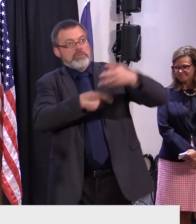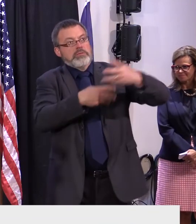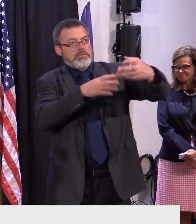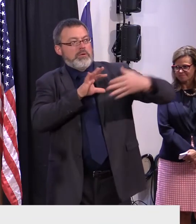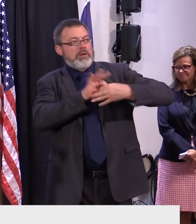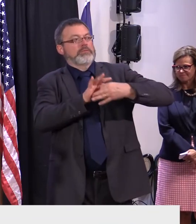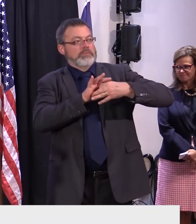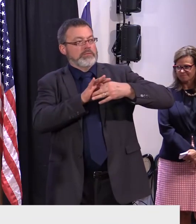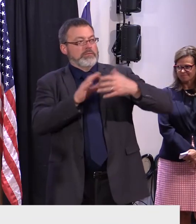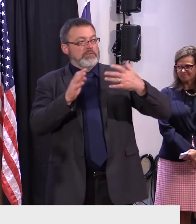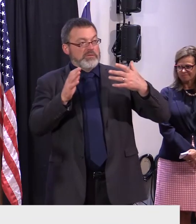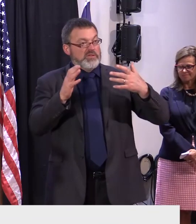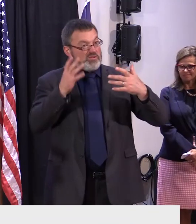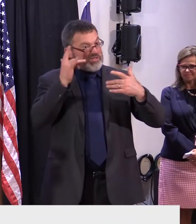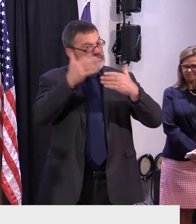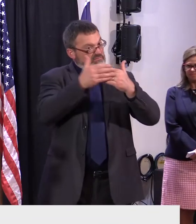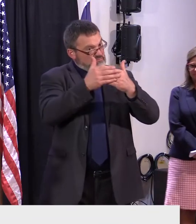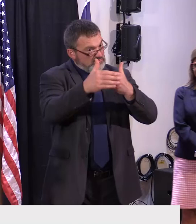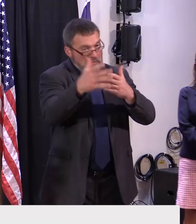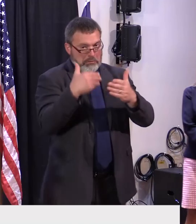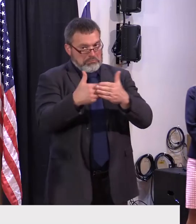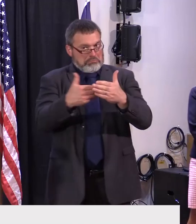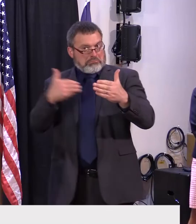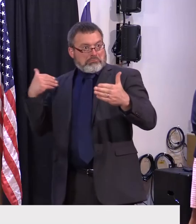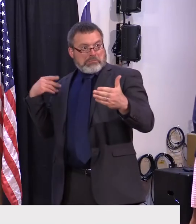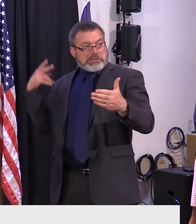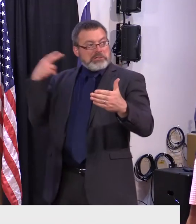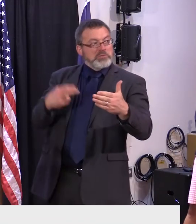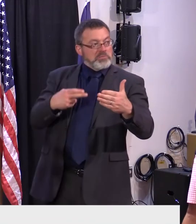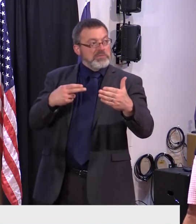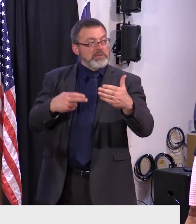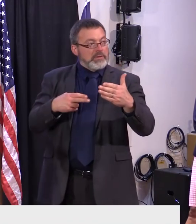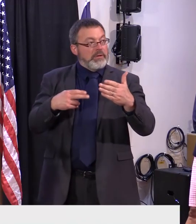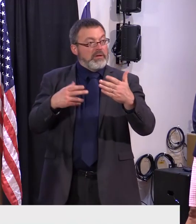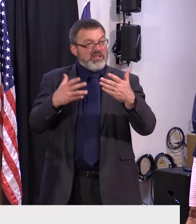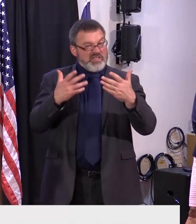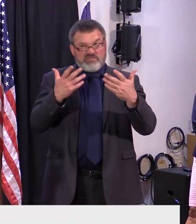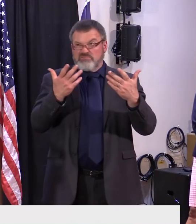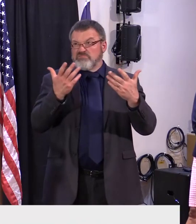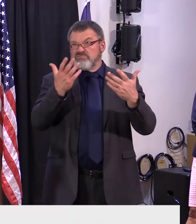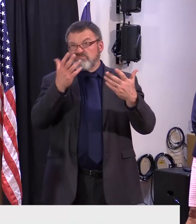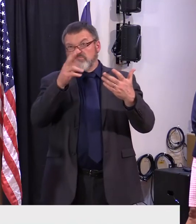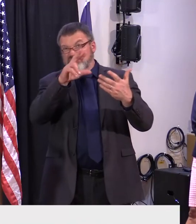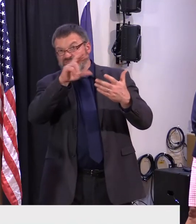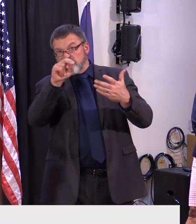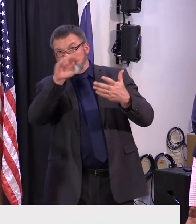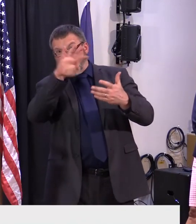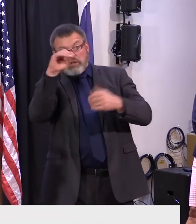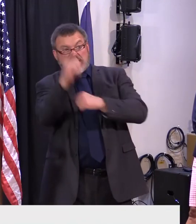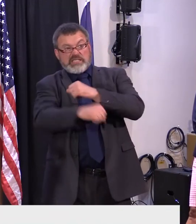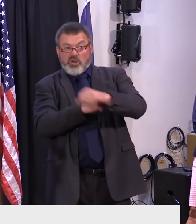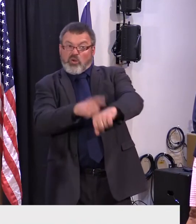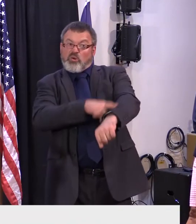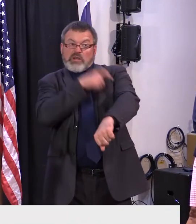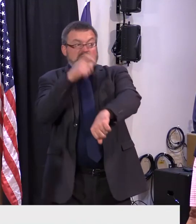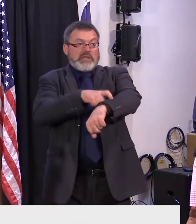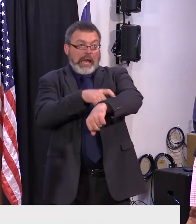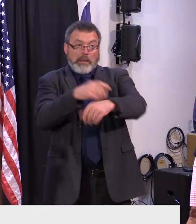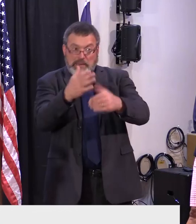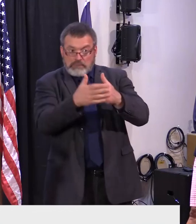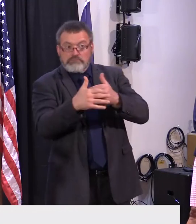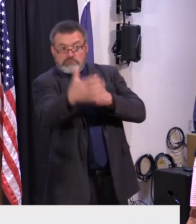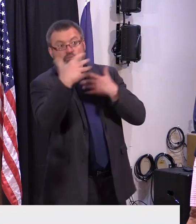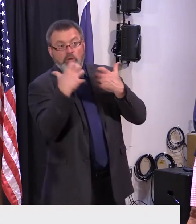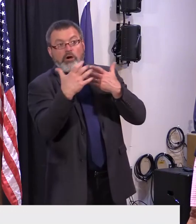quite a number of years decades since howard dean i believe uh thank you um